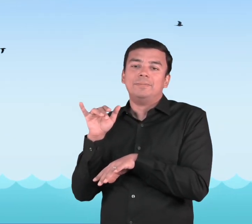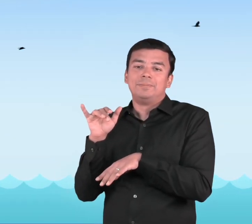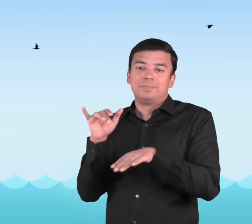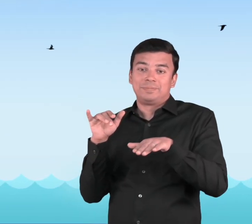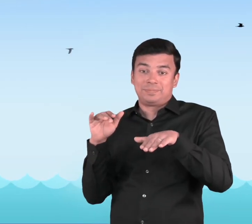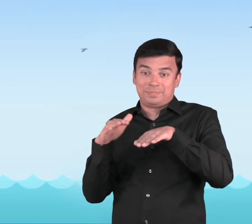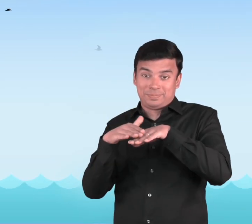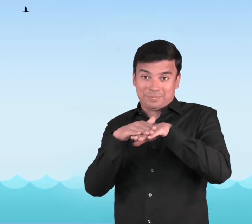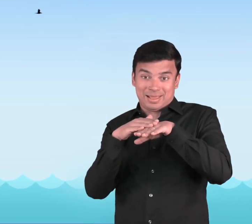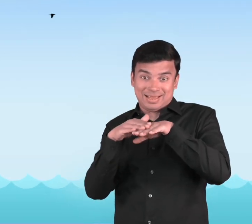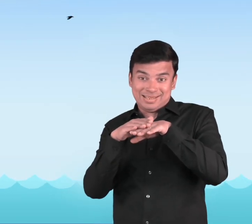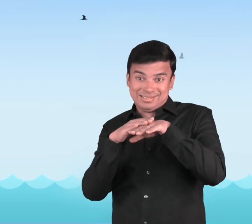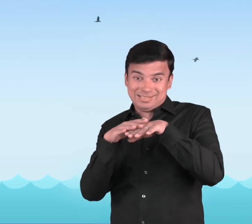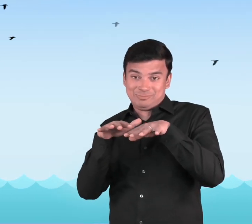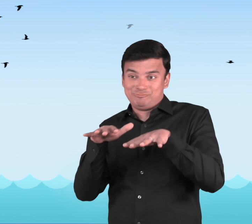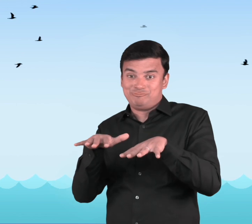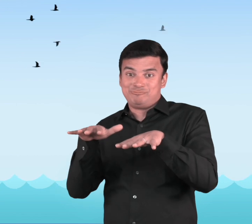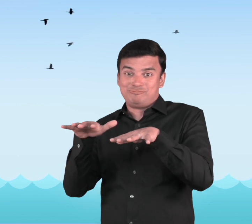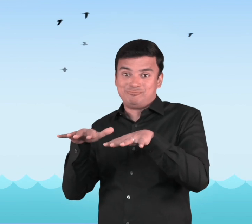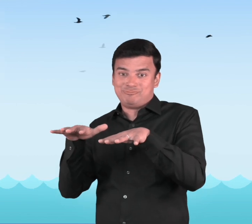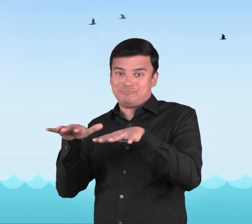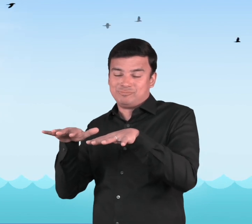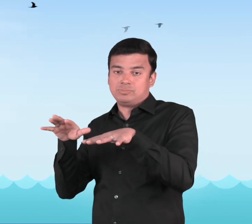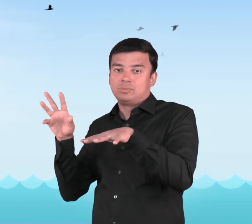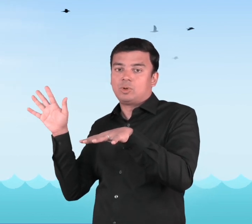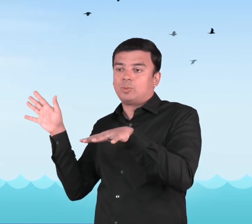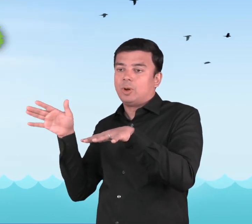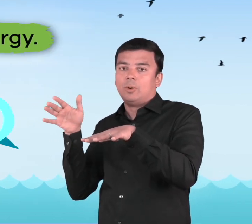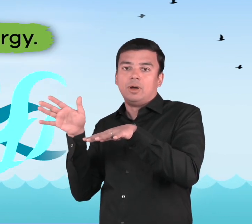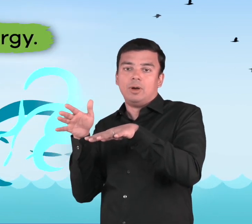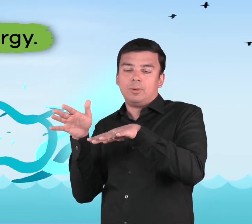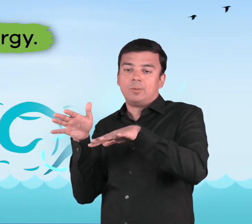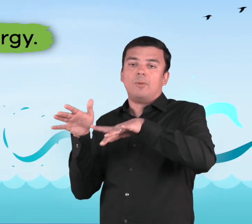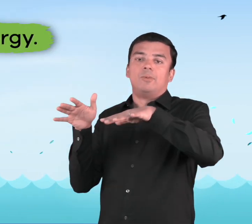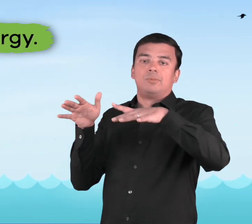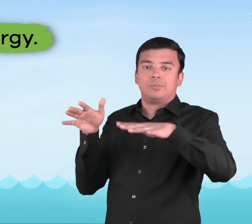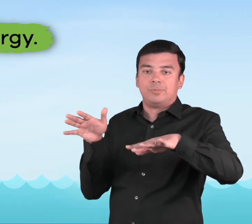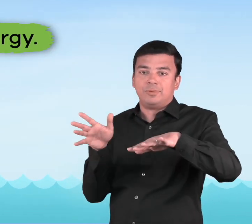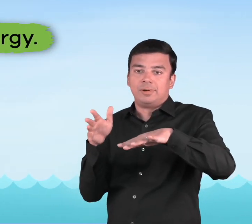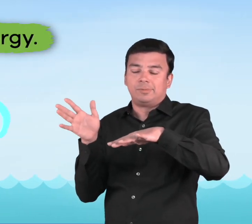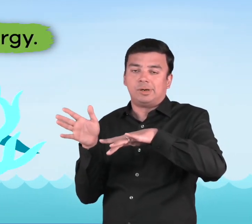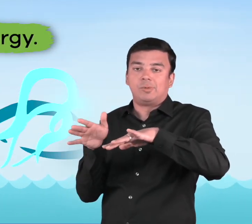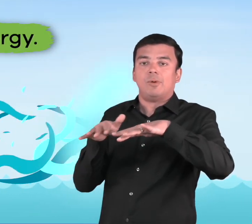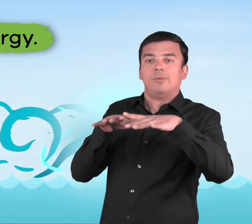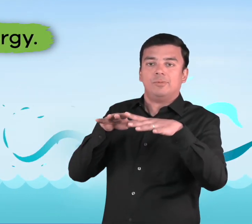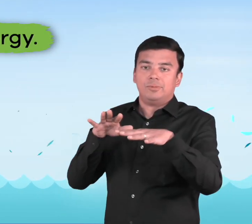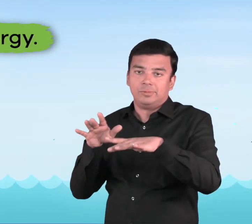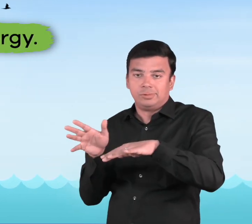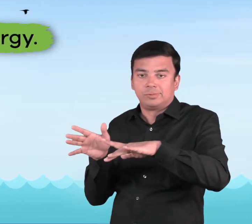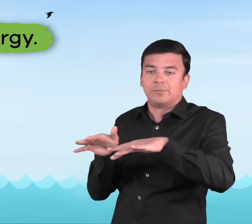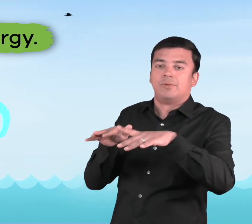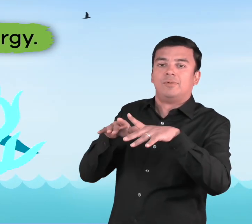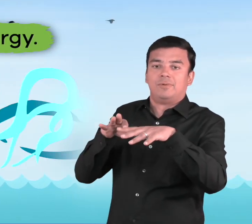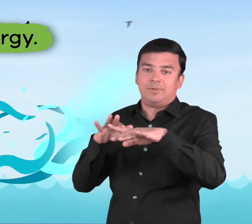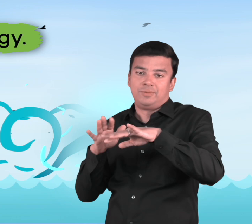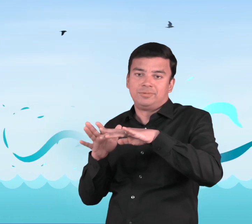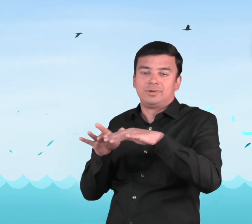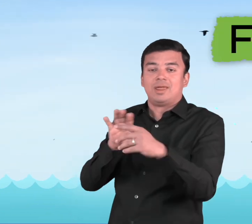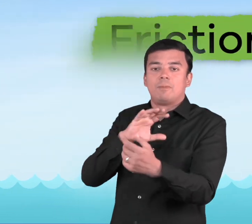waves are the most common type of wave. Because the wind is powerful and has a lot of energy, it creates